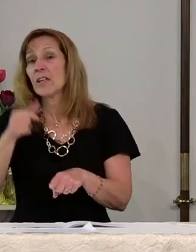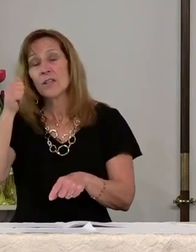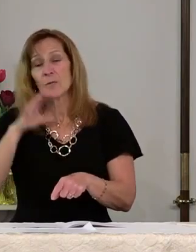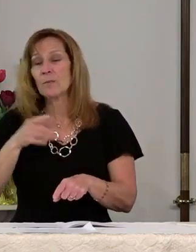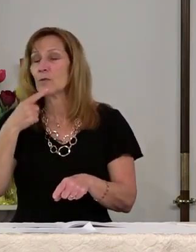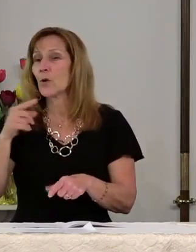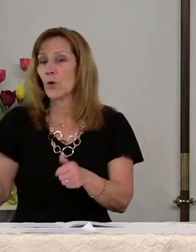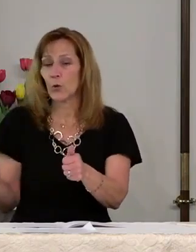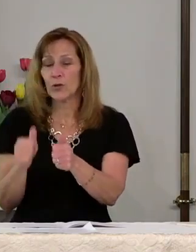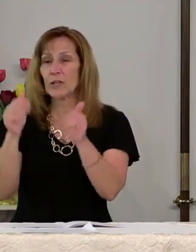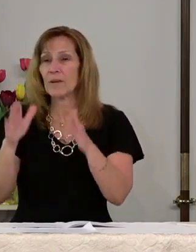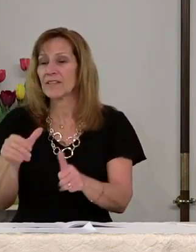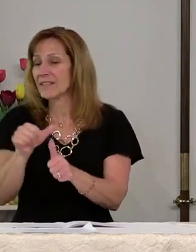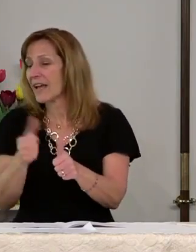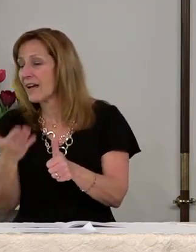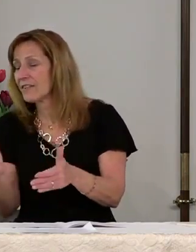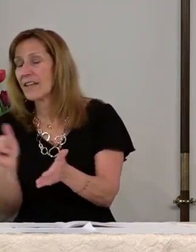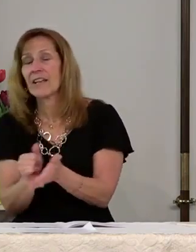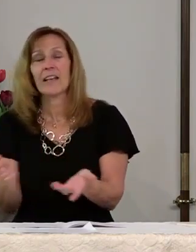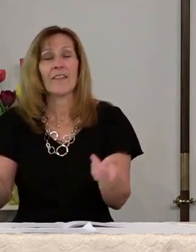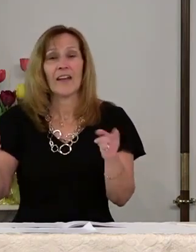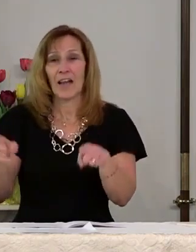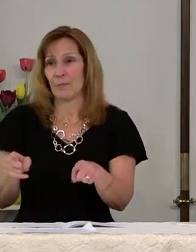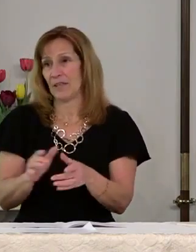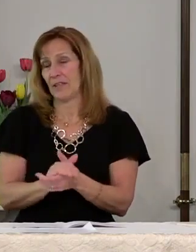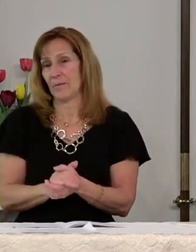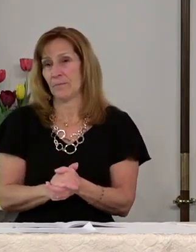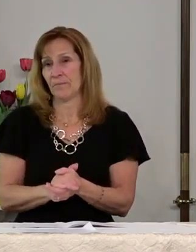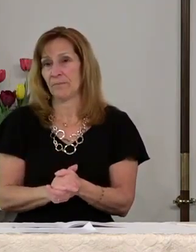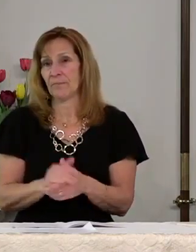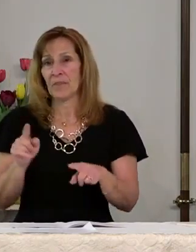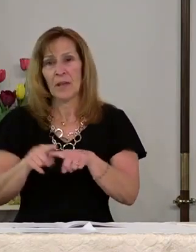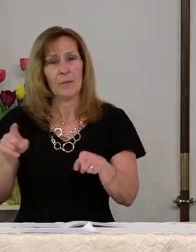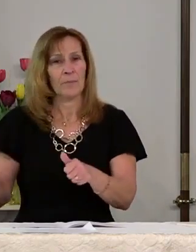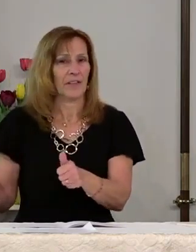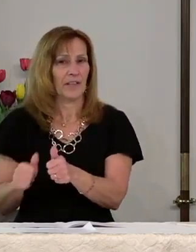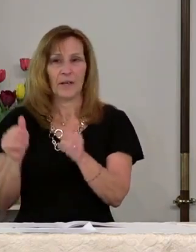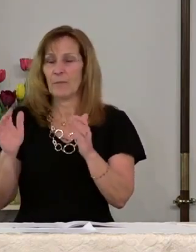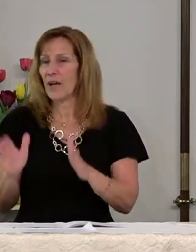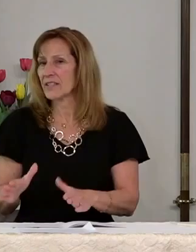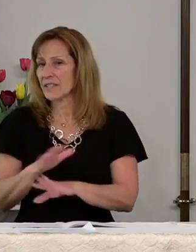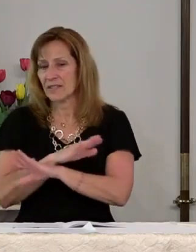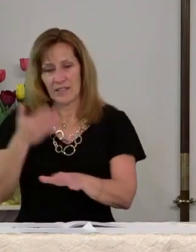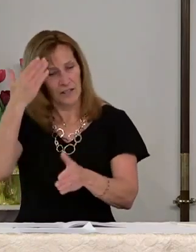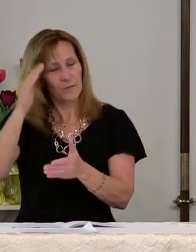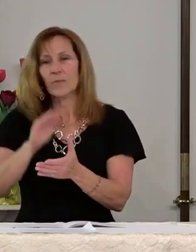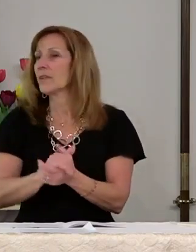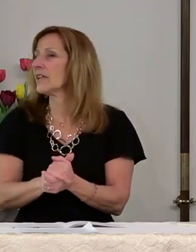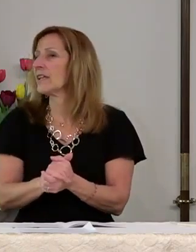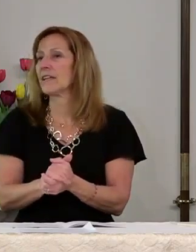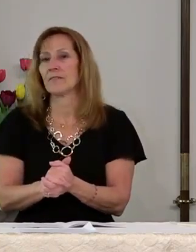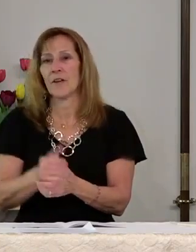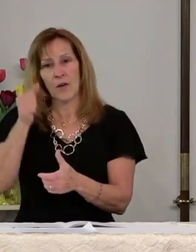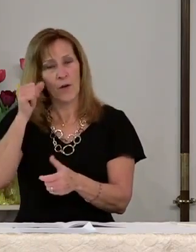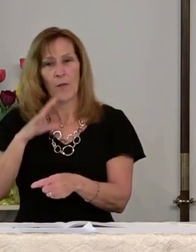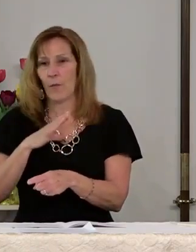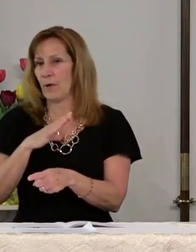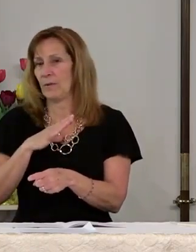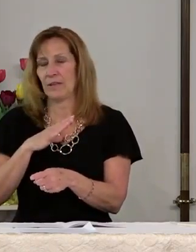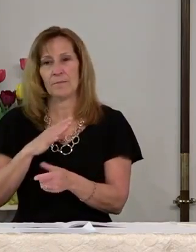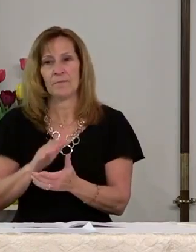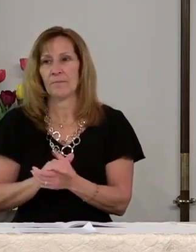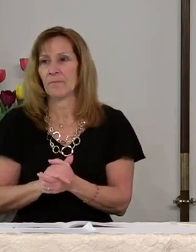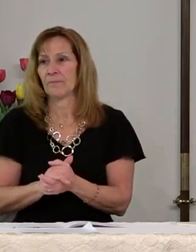told the apostles everything that happened. But the apostles did not believe what the women said.